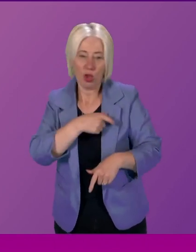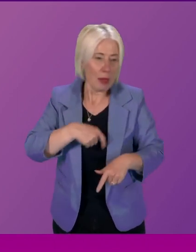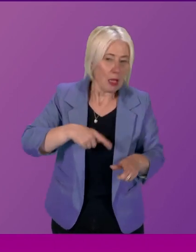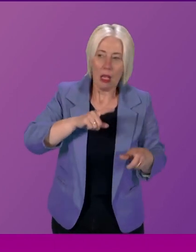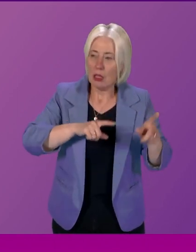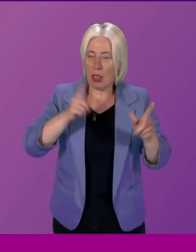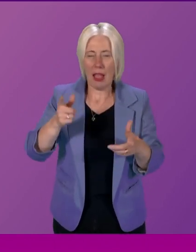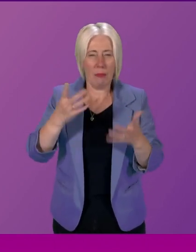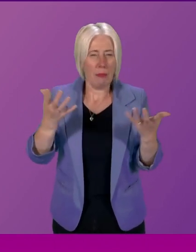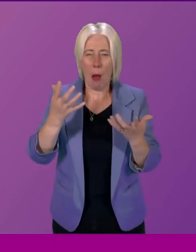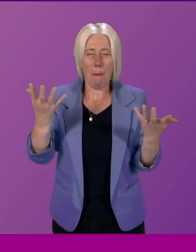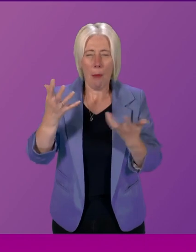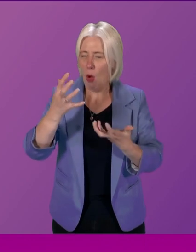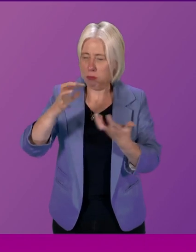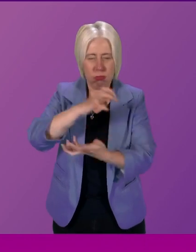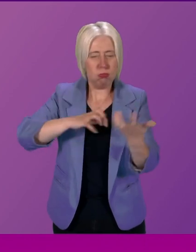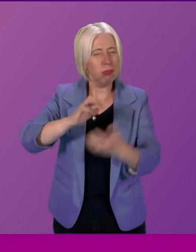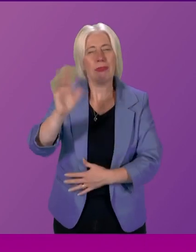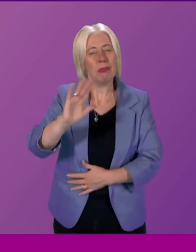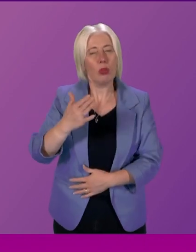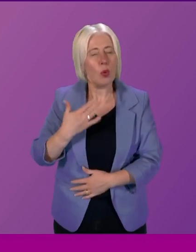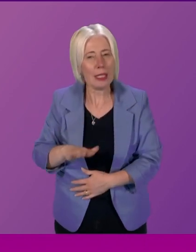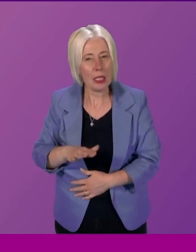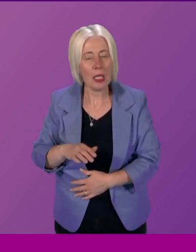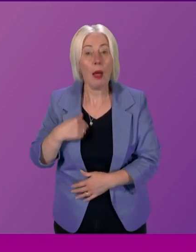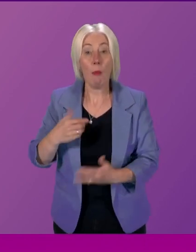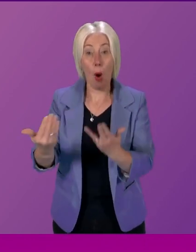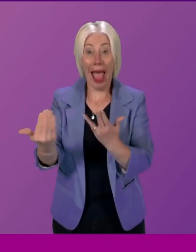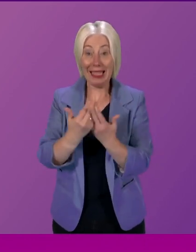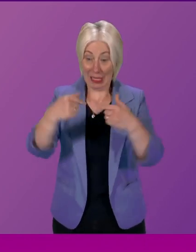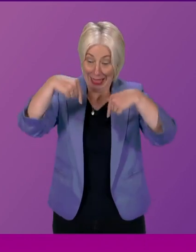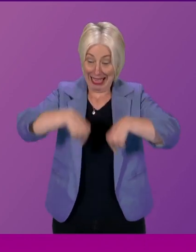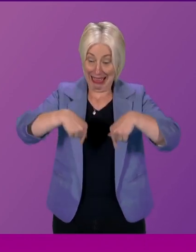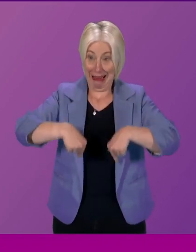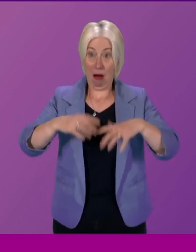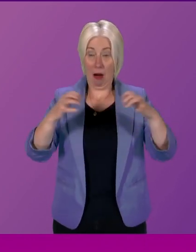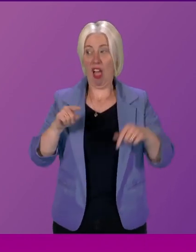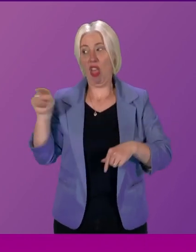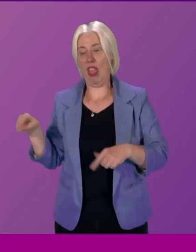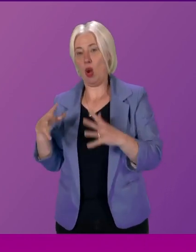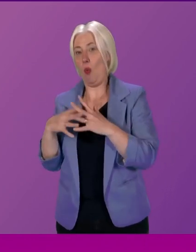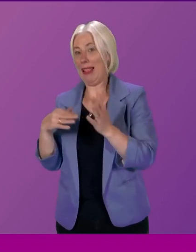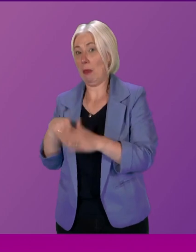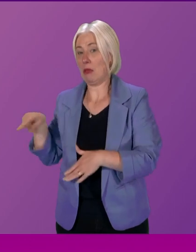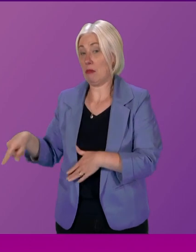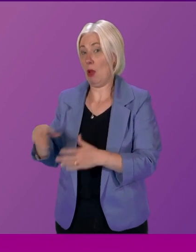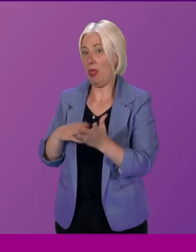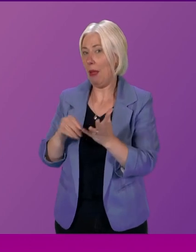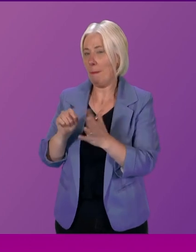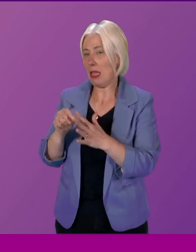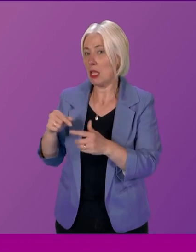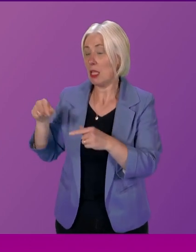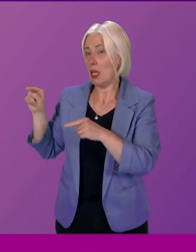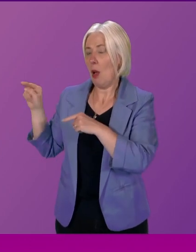even more complicated Holyrood and MSPs are much more accessible than Westminster and MPs and we should aim to build on that strength thank you